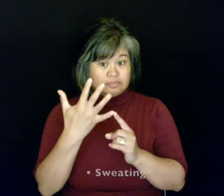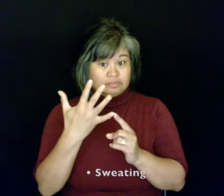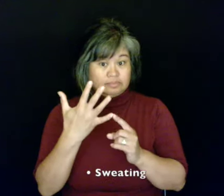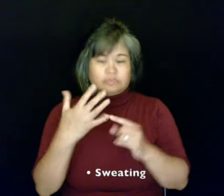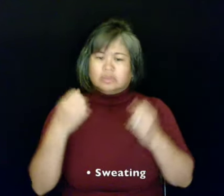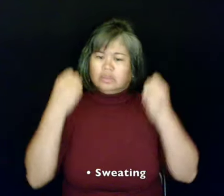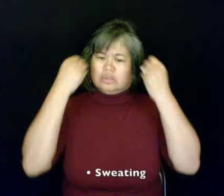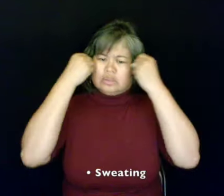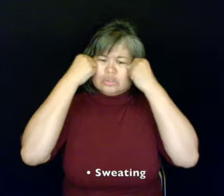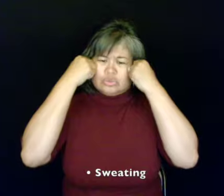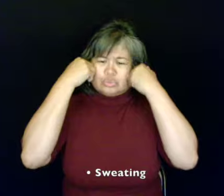Sweating.